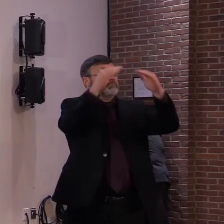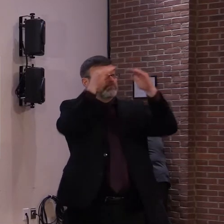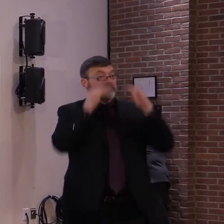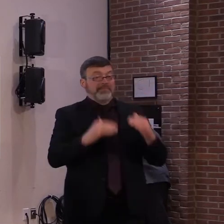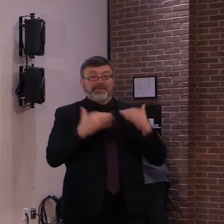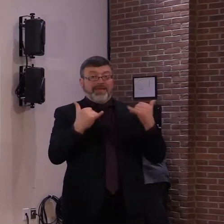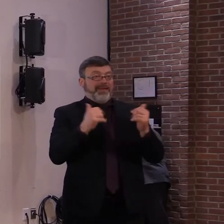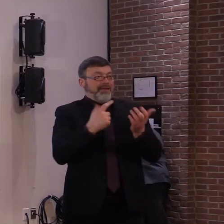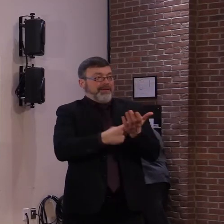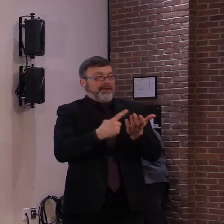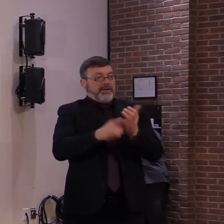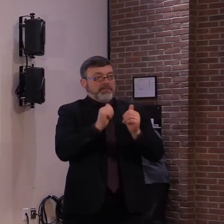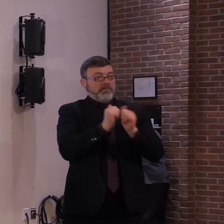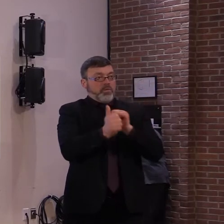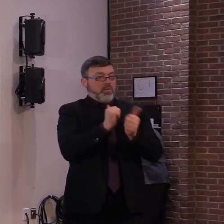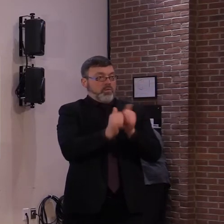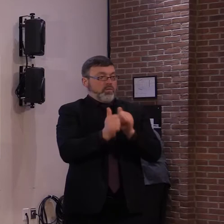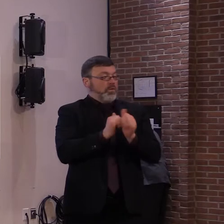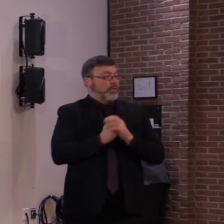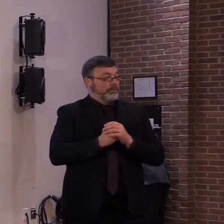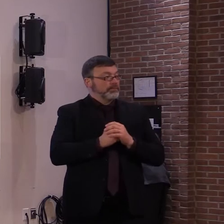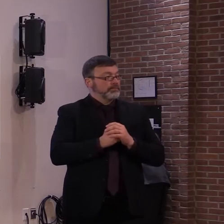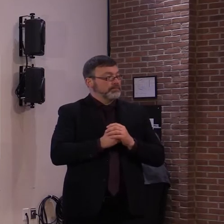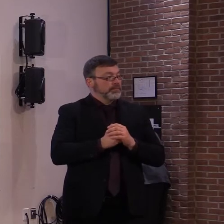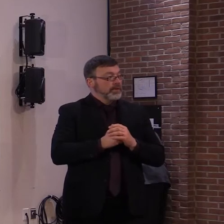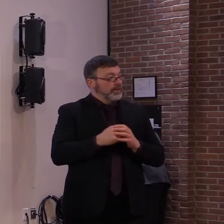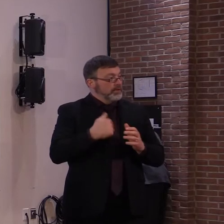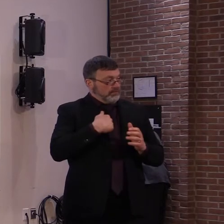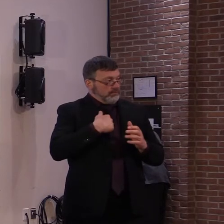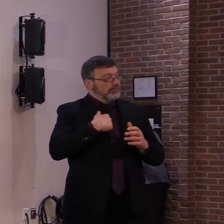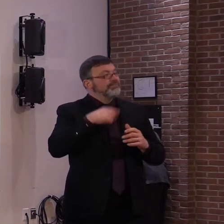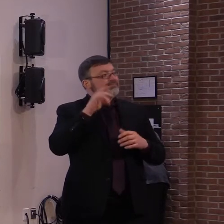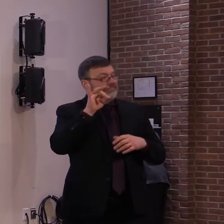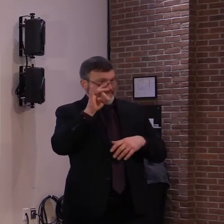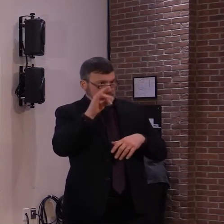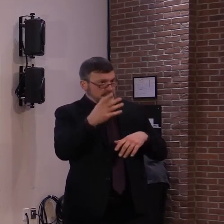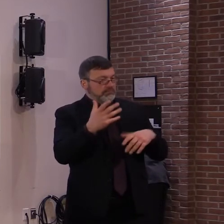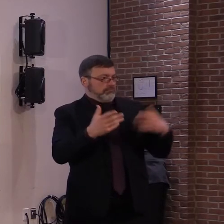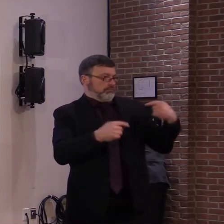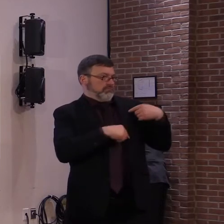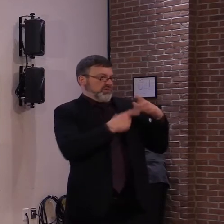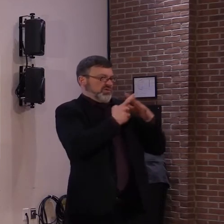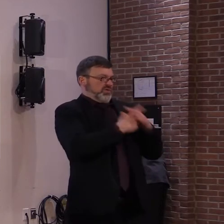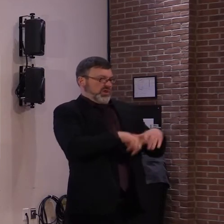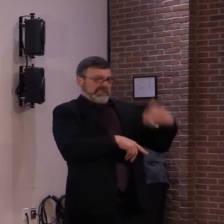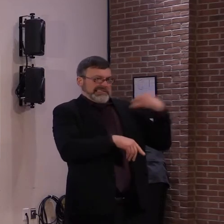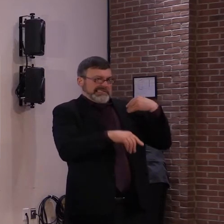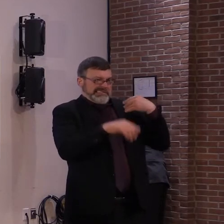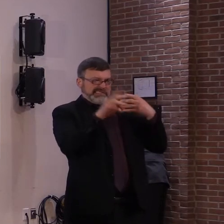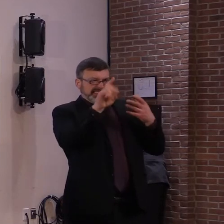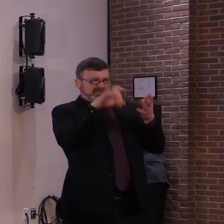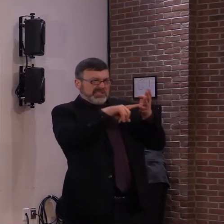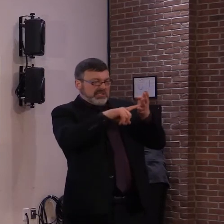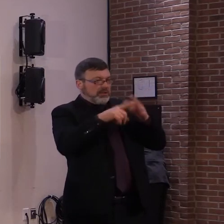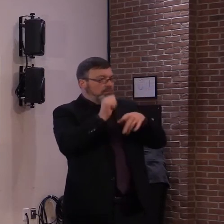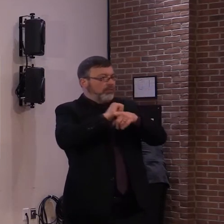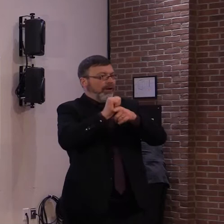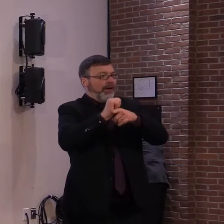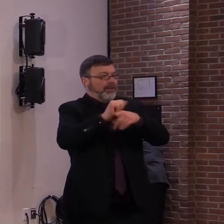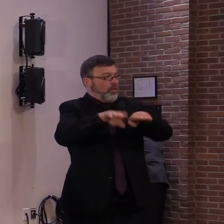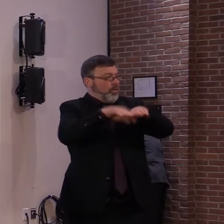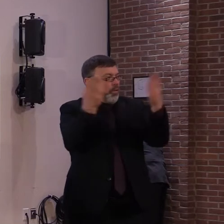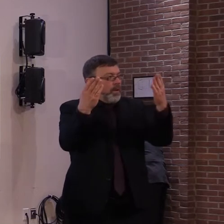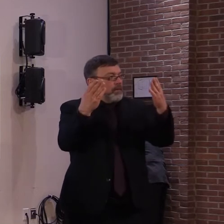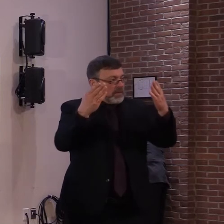to resume team-based skills and drills, while we have a very few instances of a youth attending a